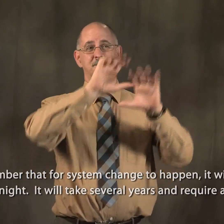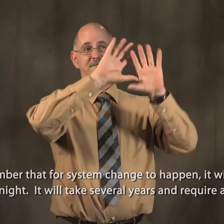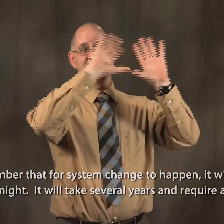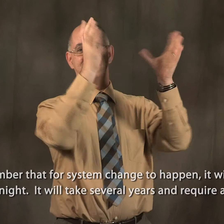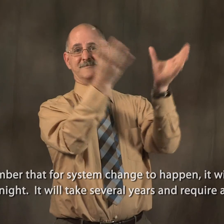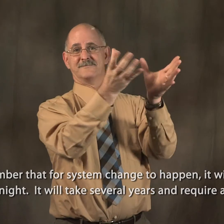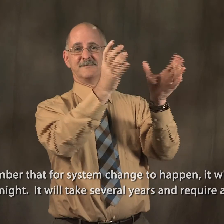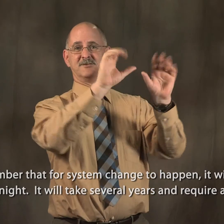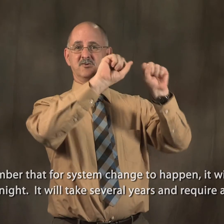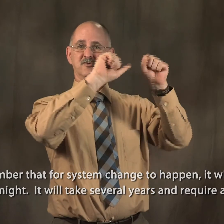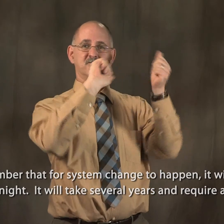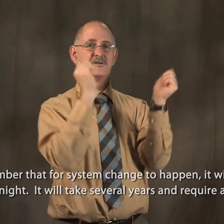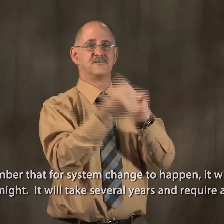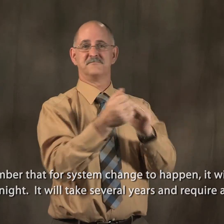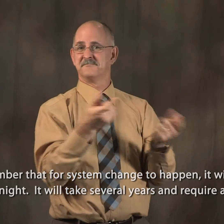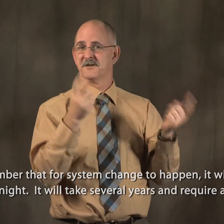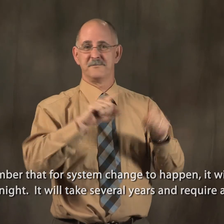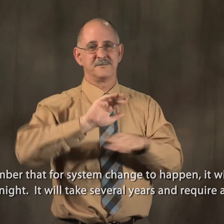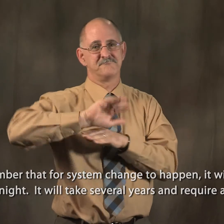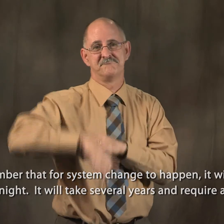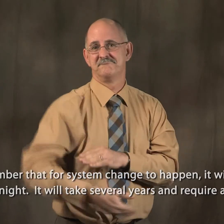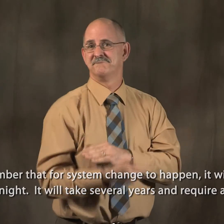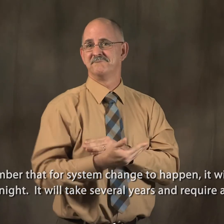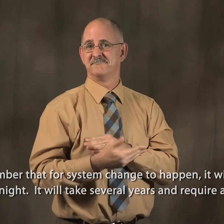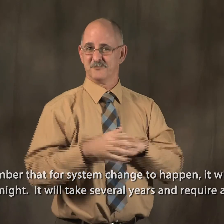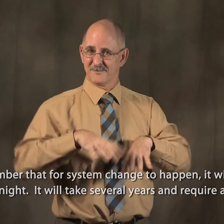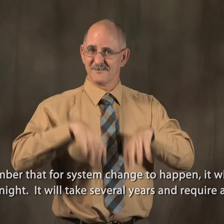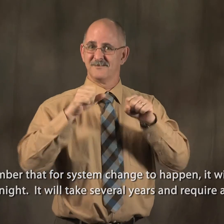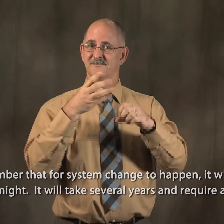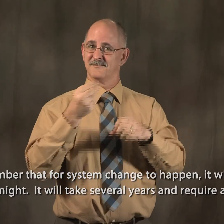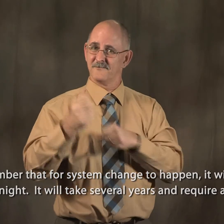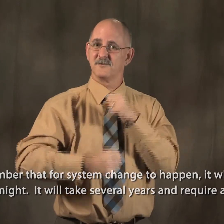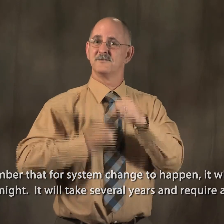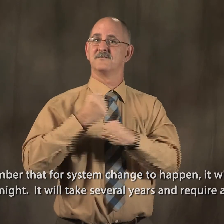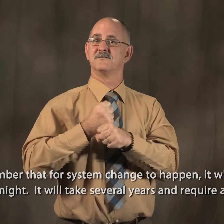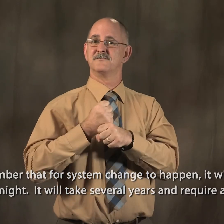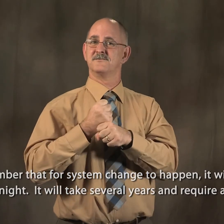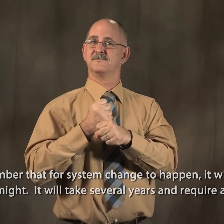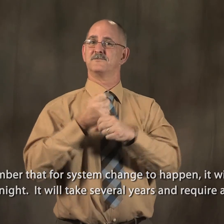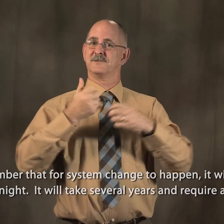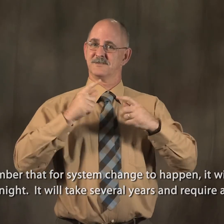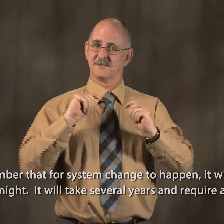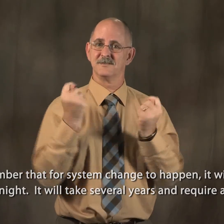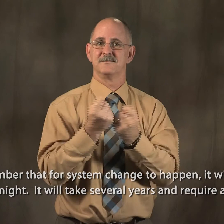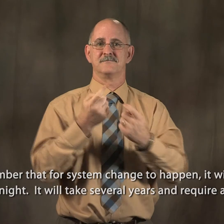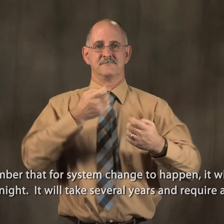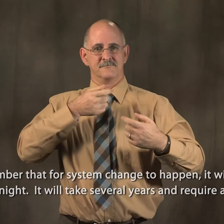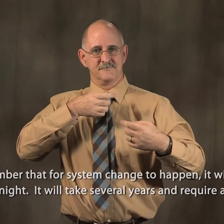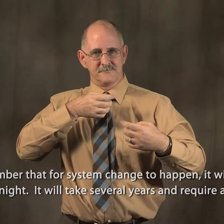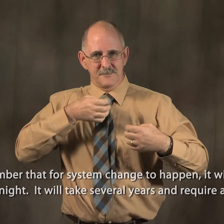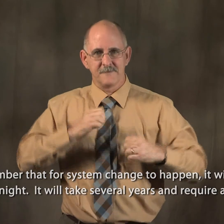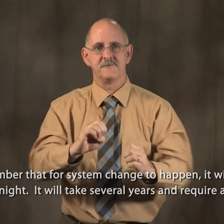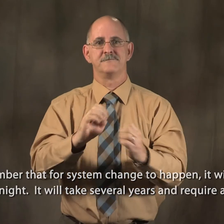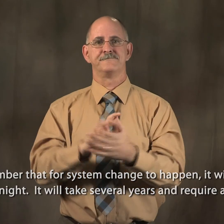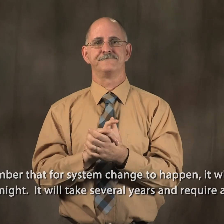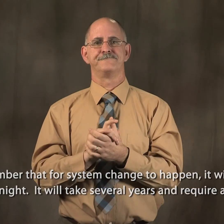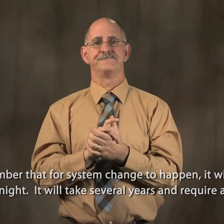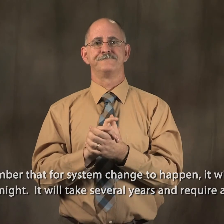Remember that for system change to happen, it won't happen overnight. It will take several years and require